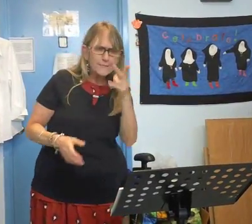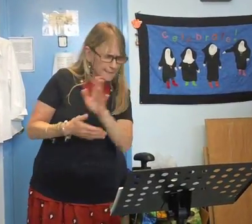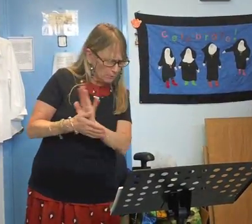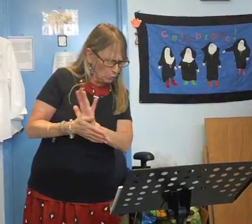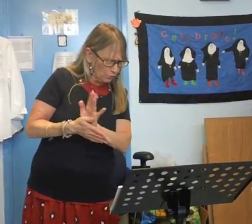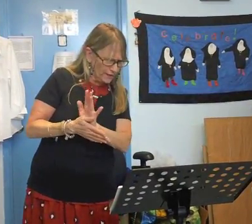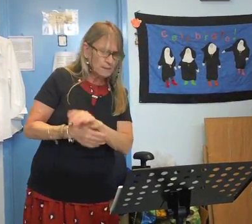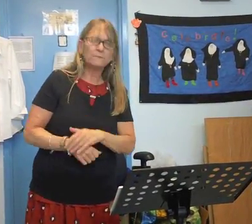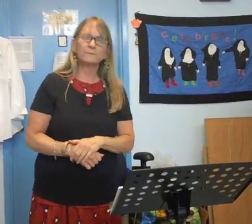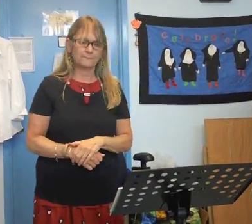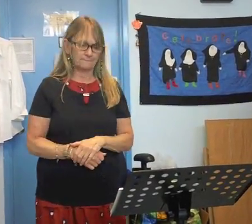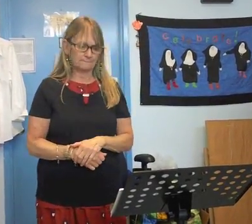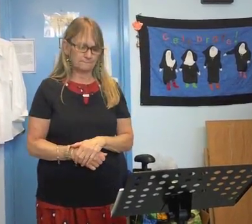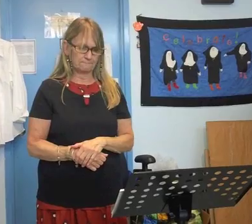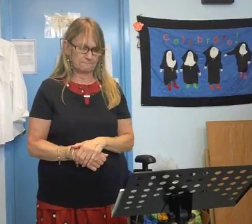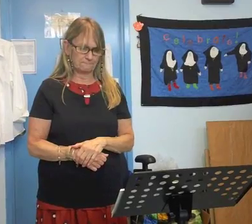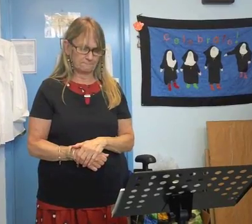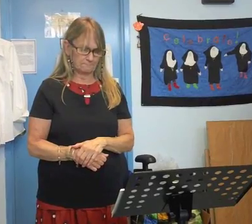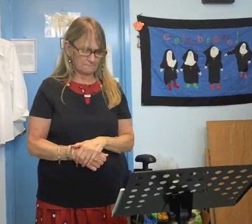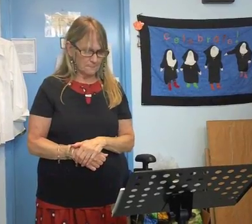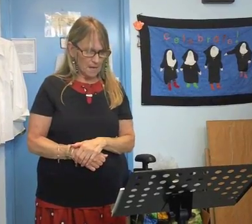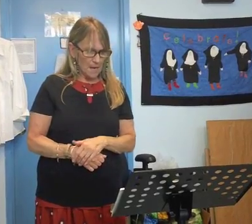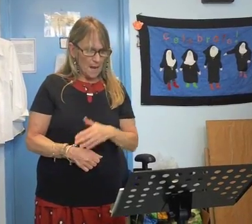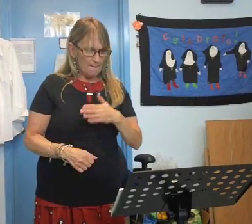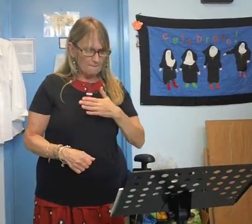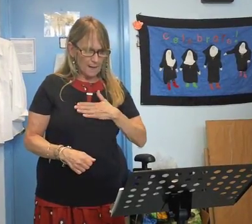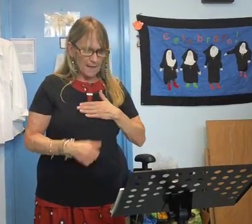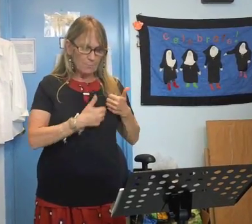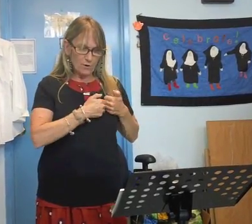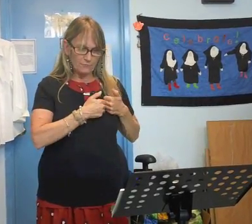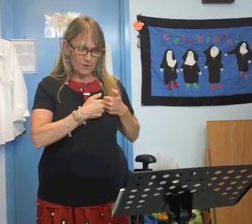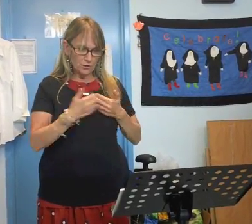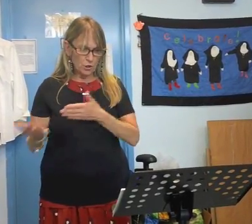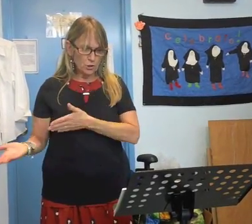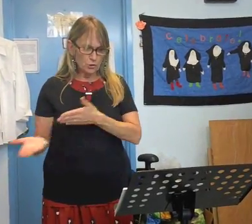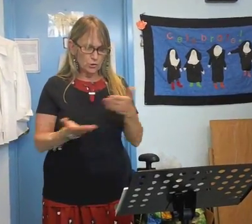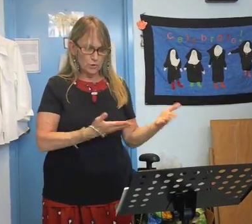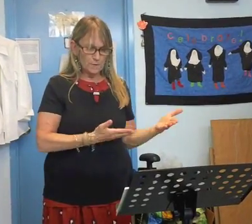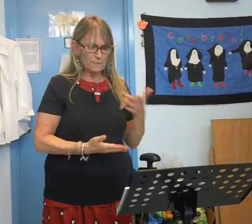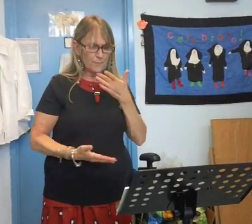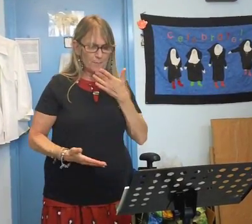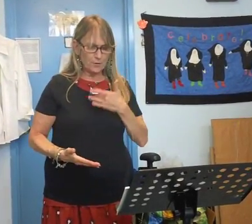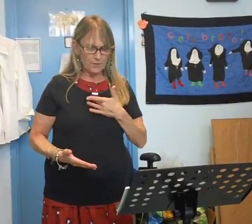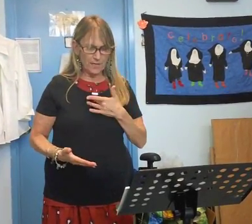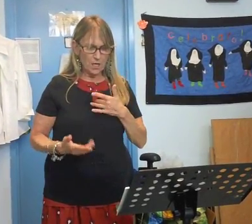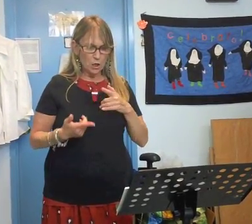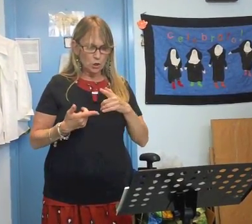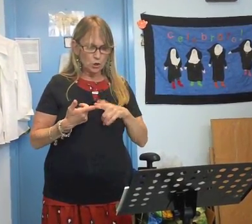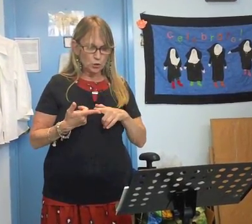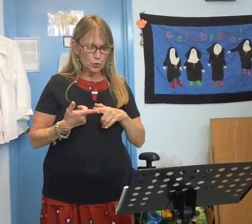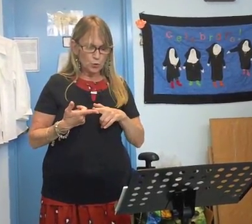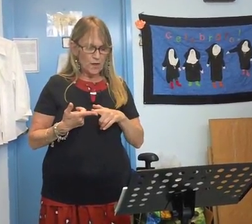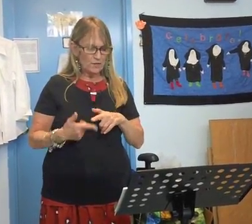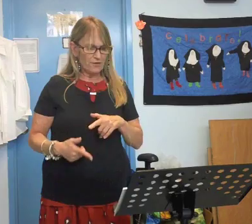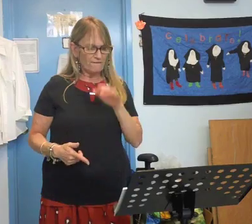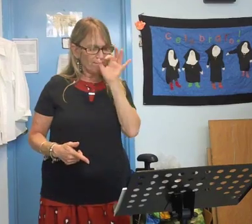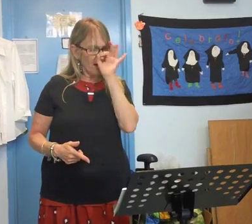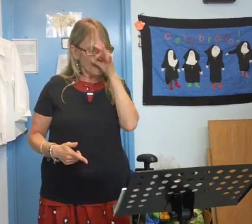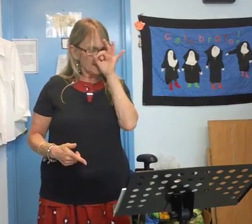seen a movie my boyfriend took me for my birthday to the box